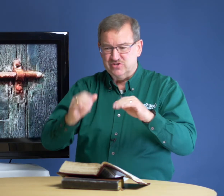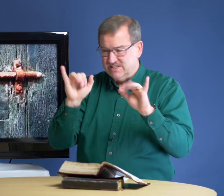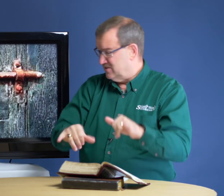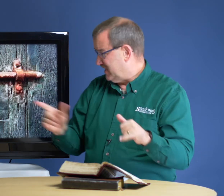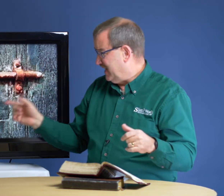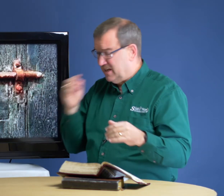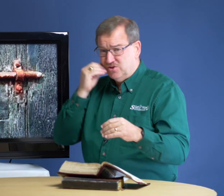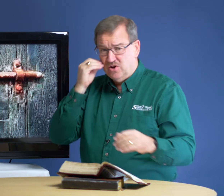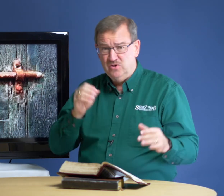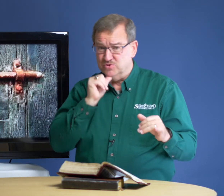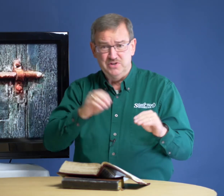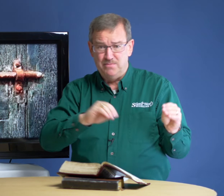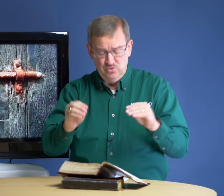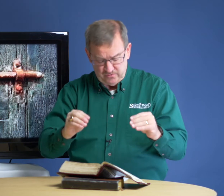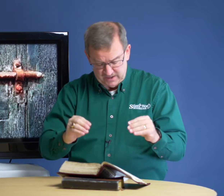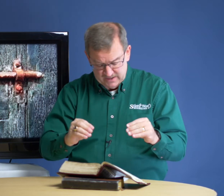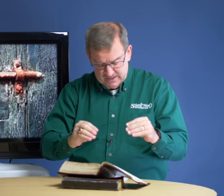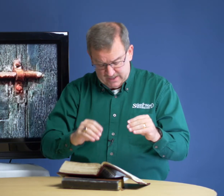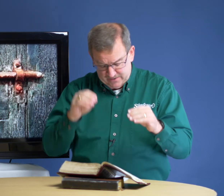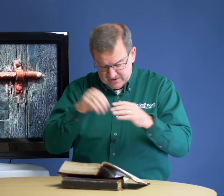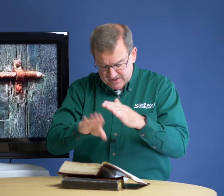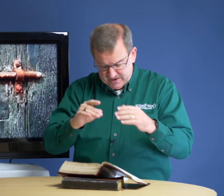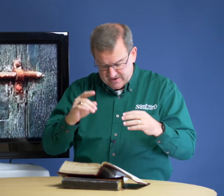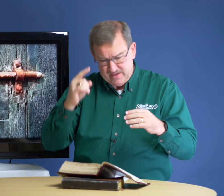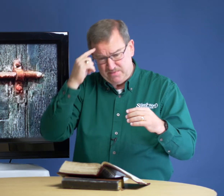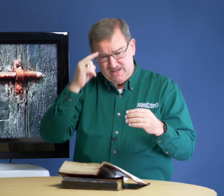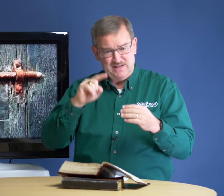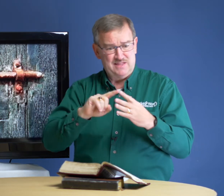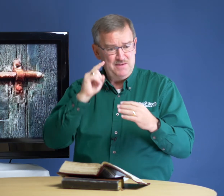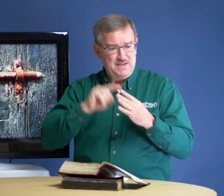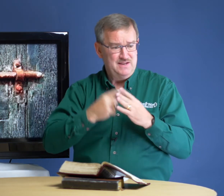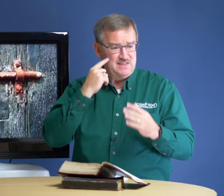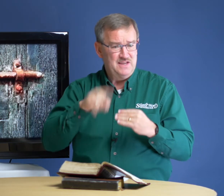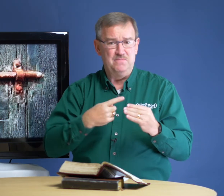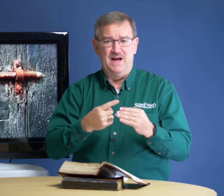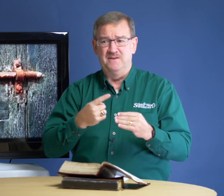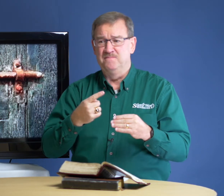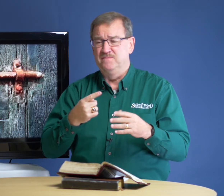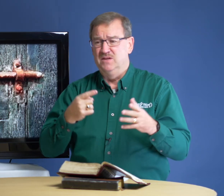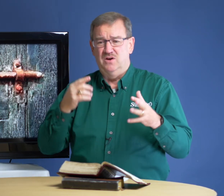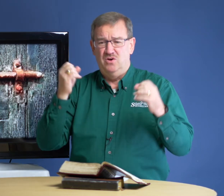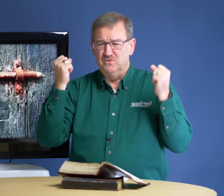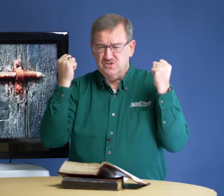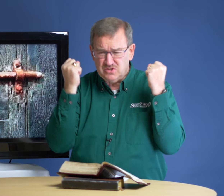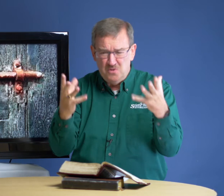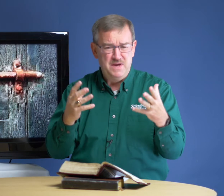staying in their homes. They're not moving. And they're in there and they begin to, they begin to think about all so many